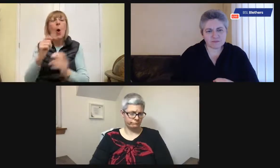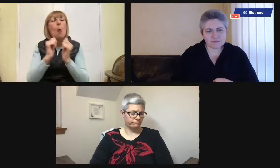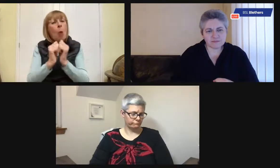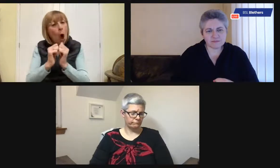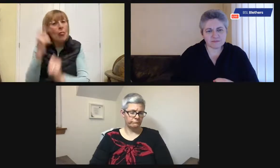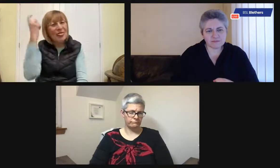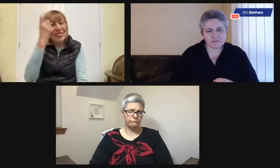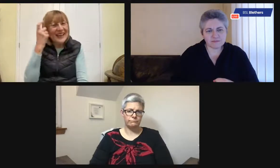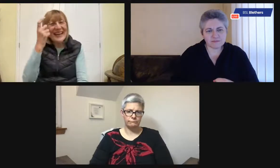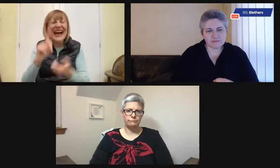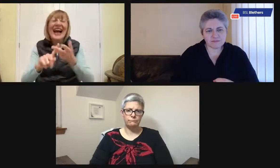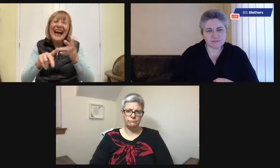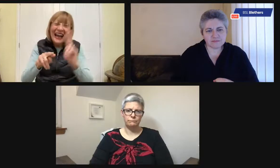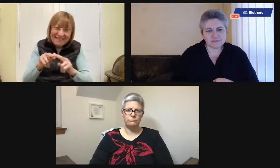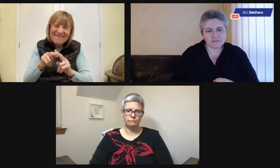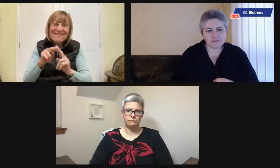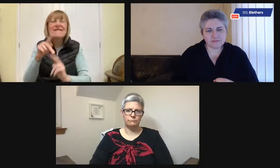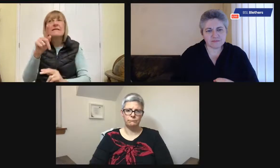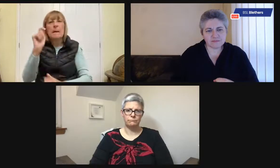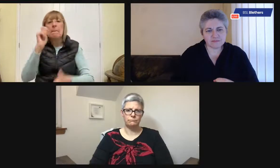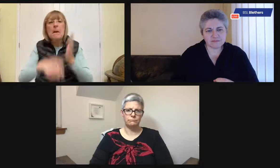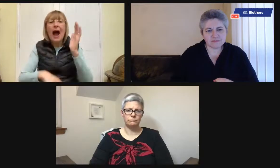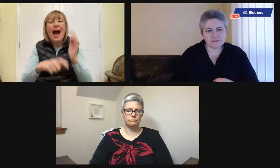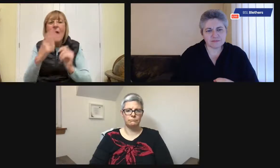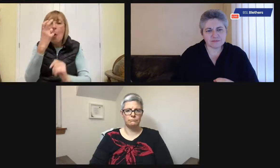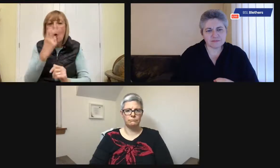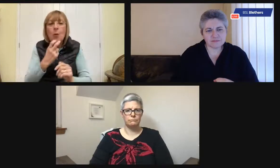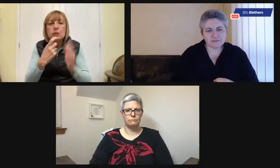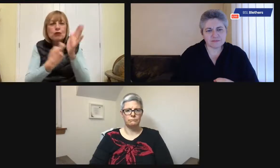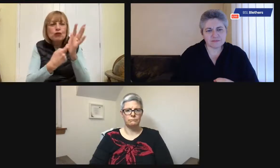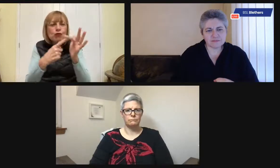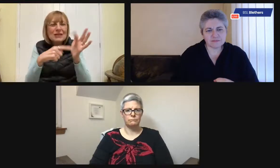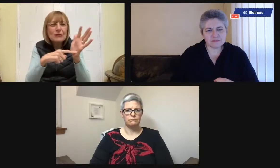fault, but as you say, just had a flashback of thinking, oh, this is what I do with the kettle, I put it on the hob.